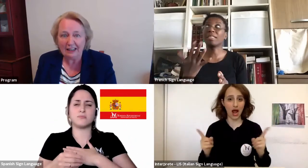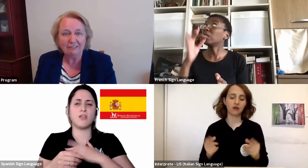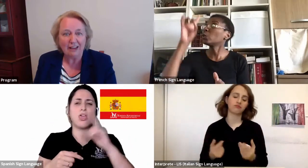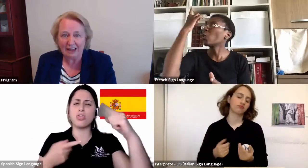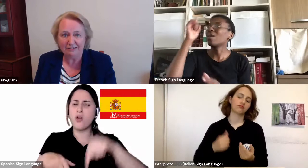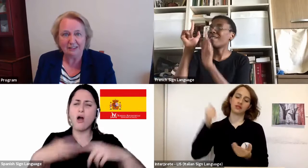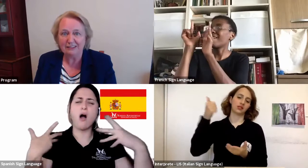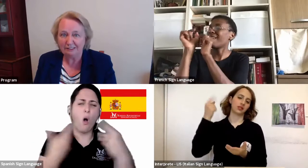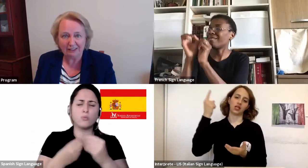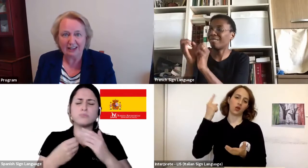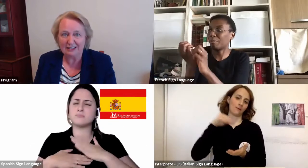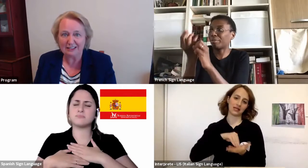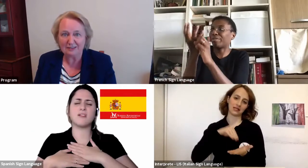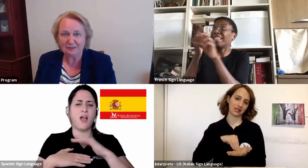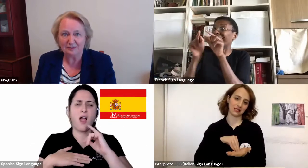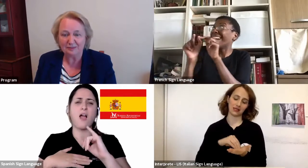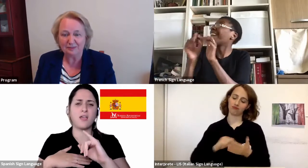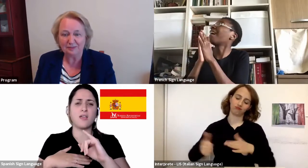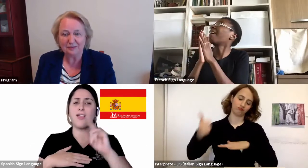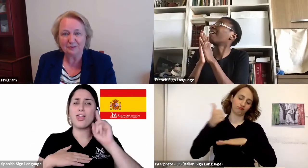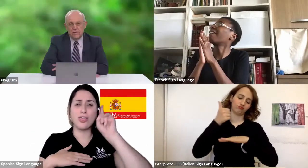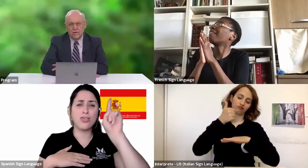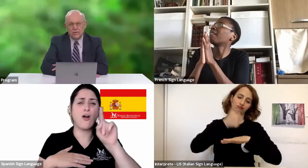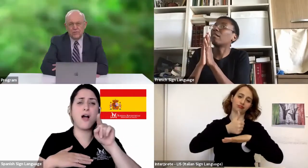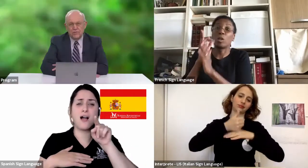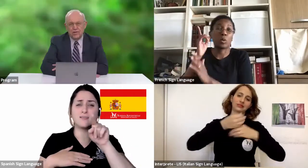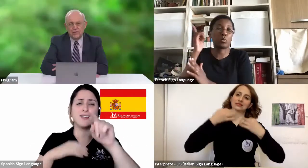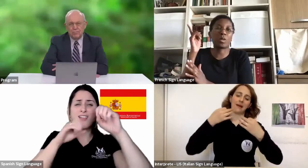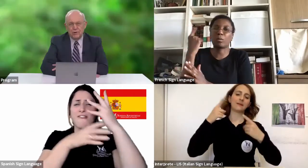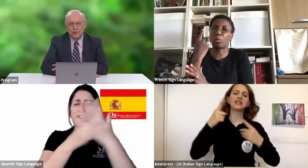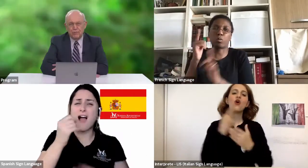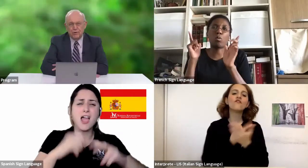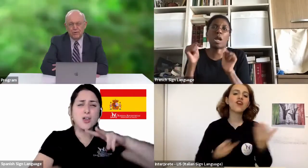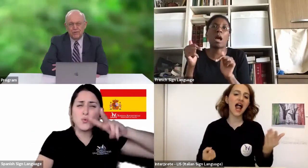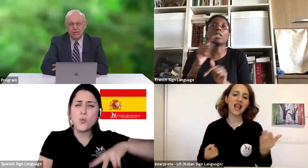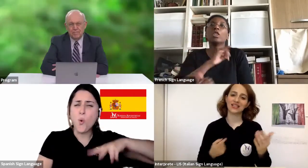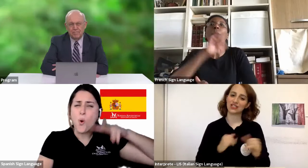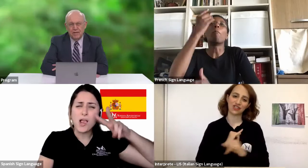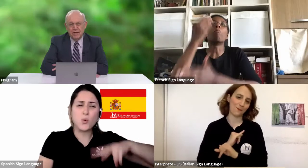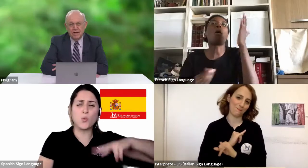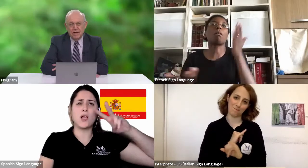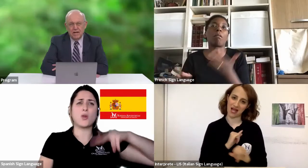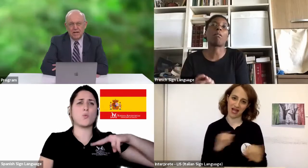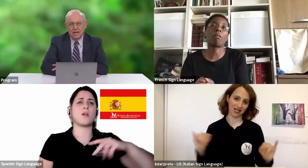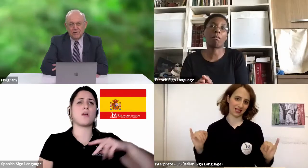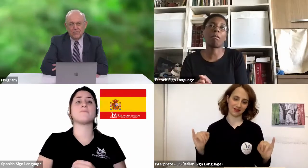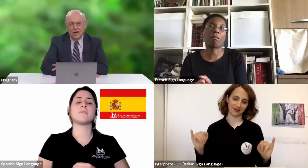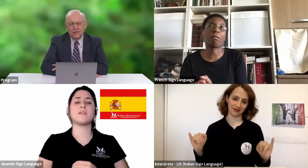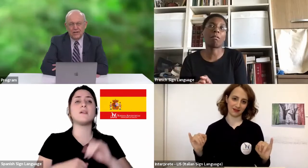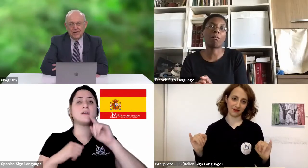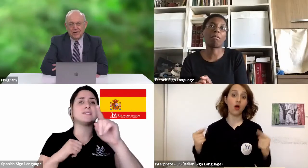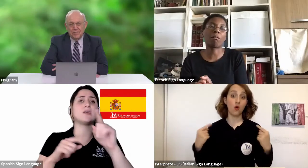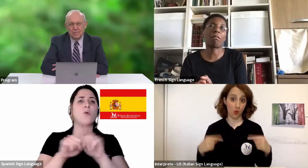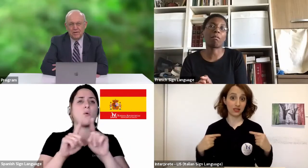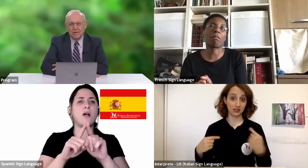never ever fails. Those are such precious words. You've